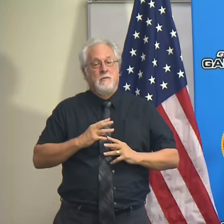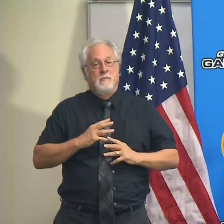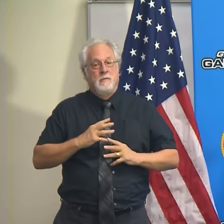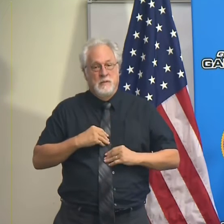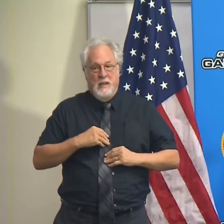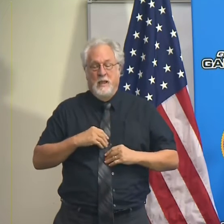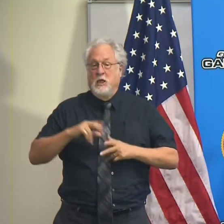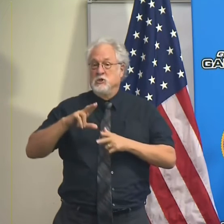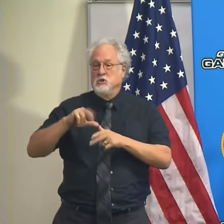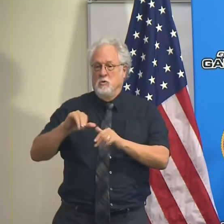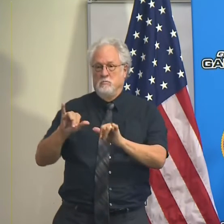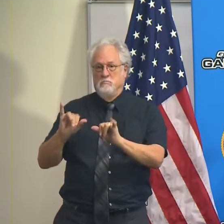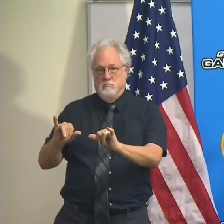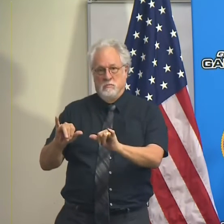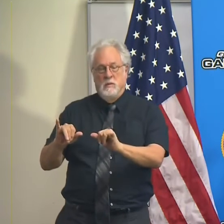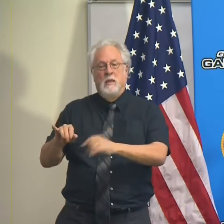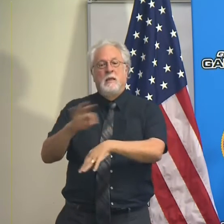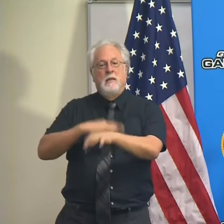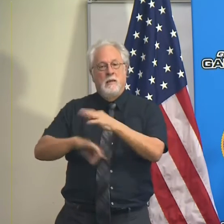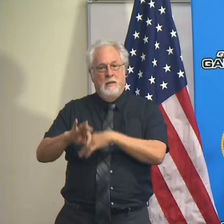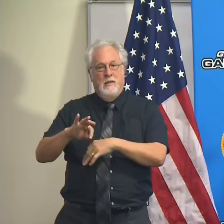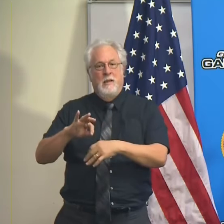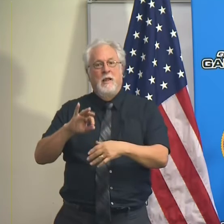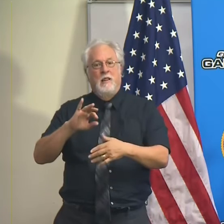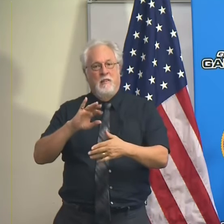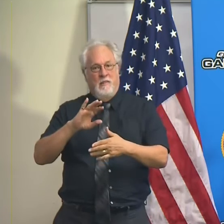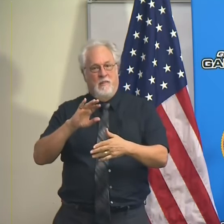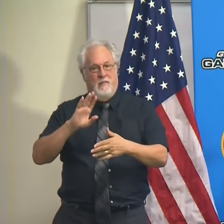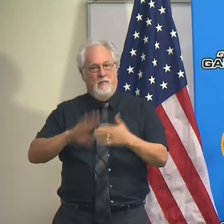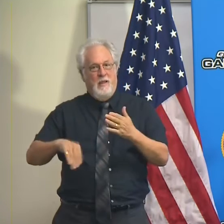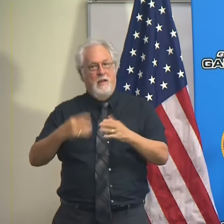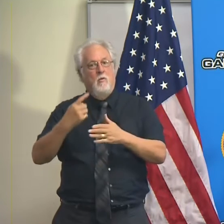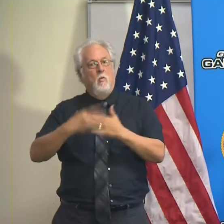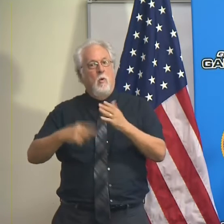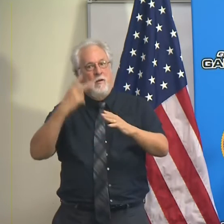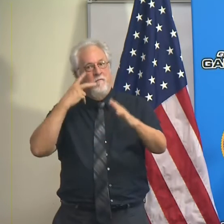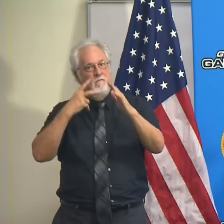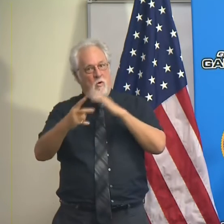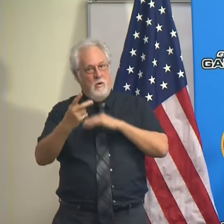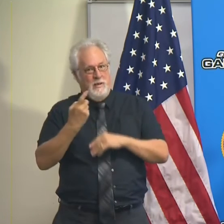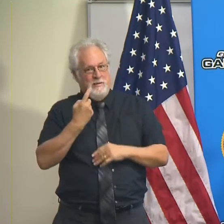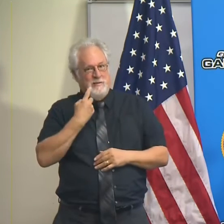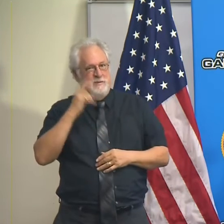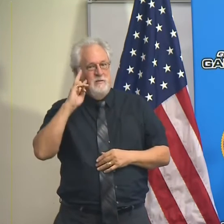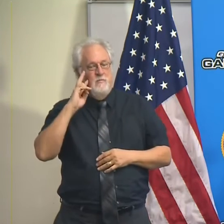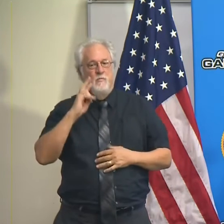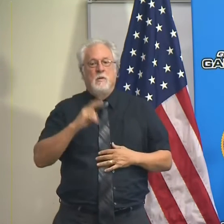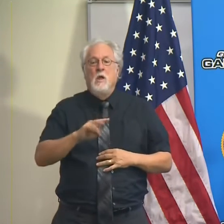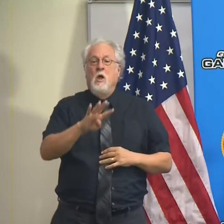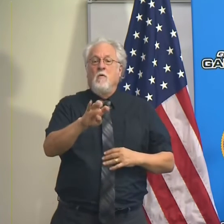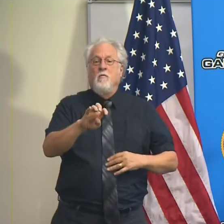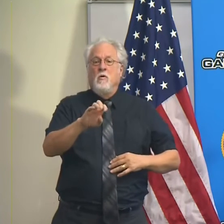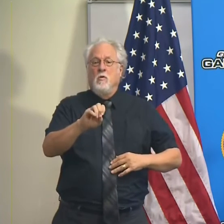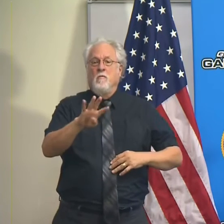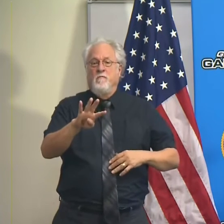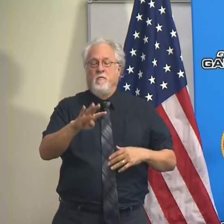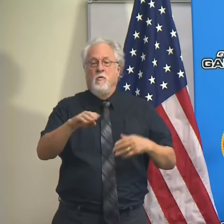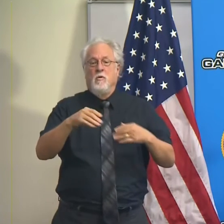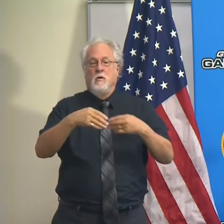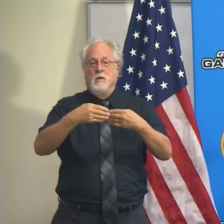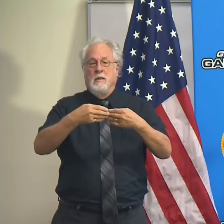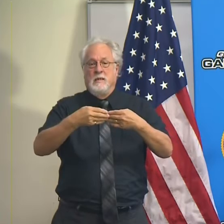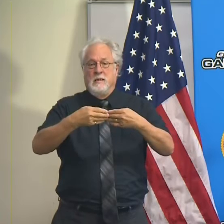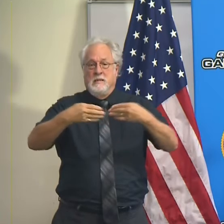storm as she is rather than the one that was forecasted a couple of days ago. A total of 404 floodgates